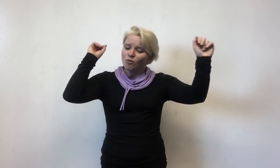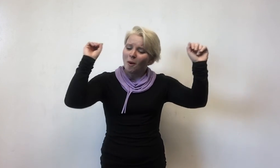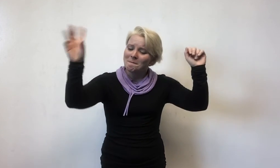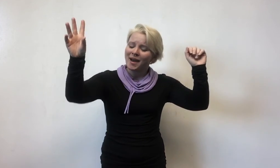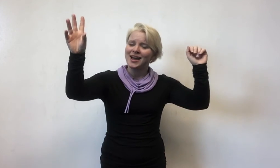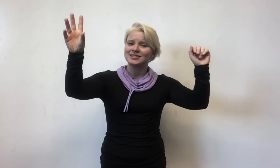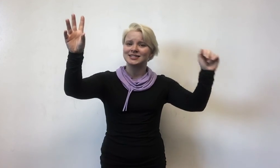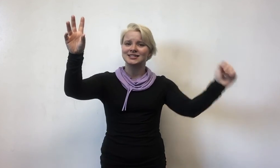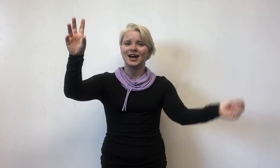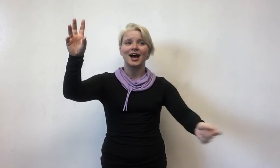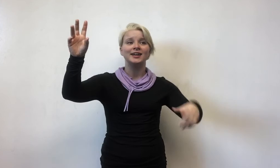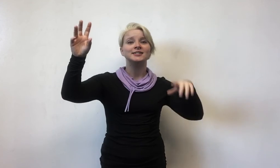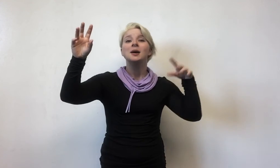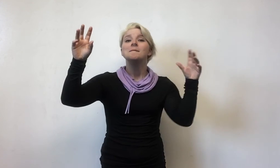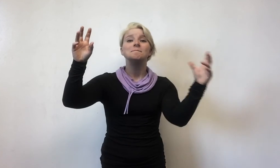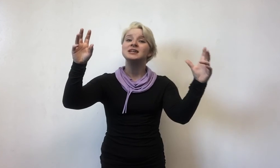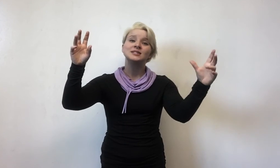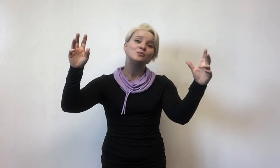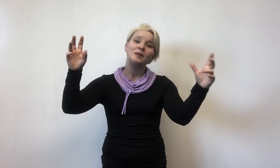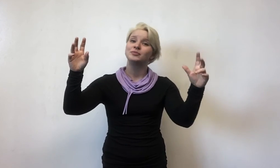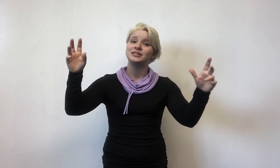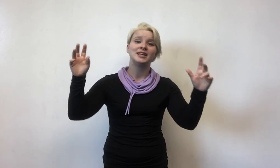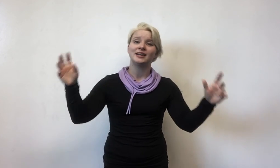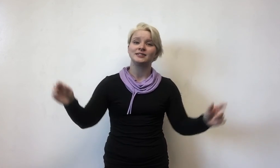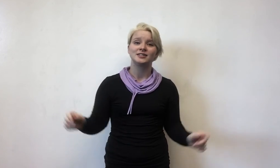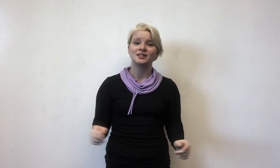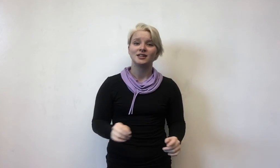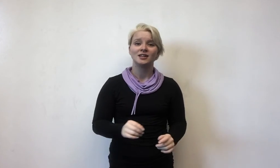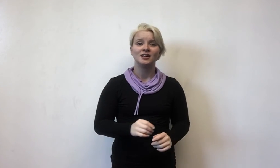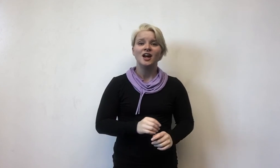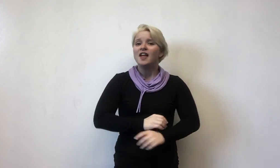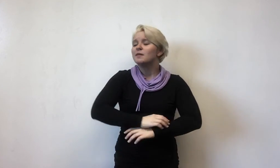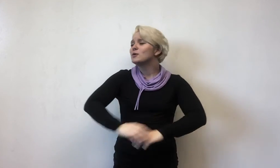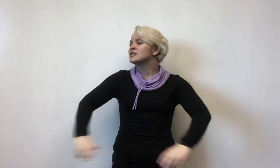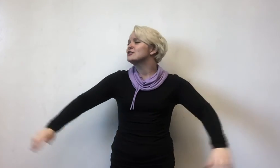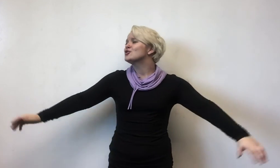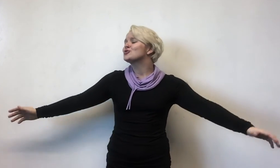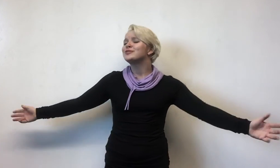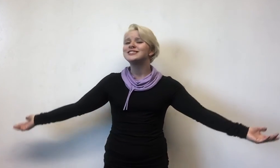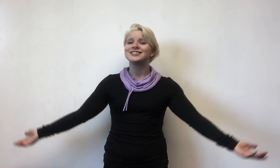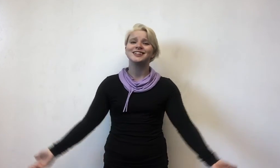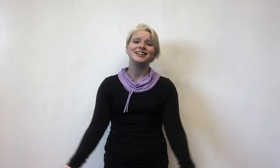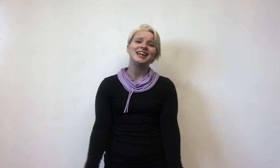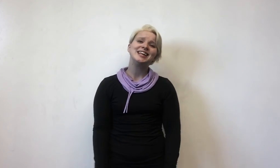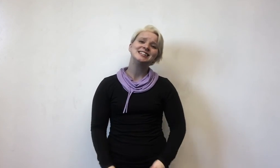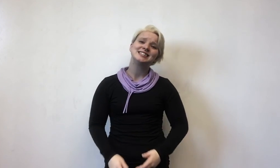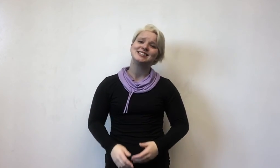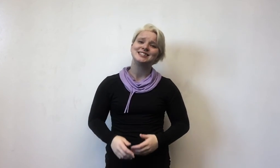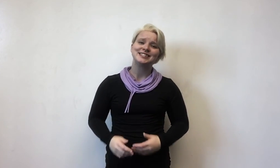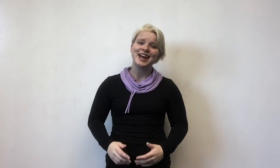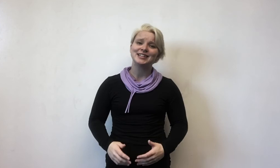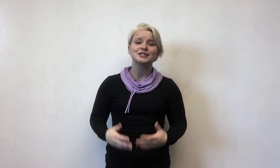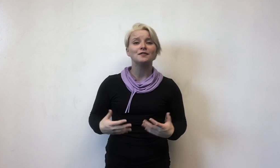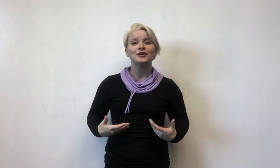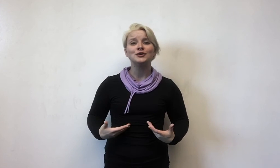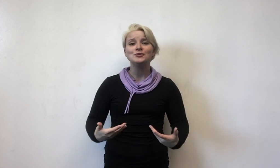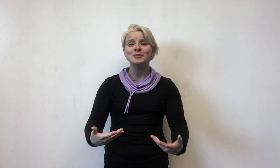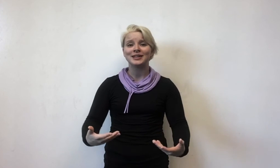romanticize, misrepresent the most intrinsically innocent dance of human